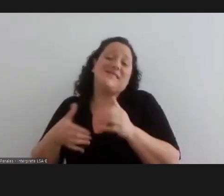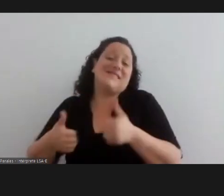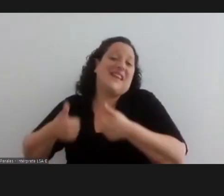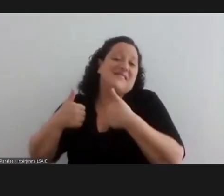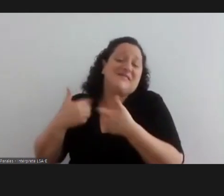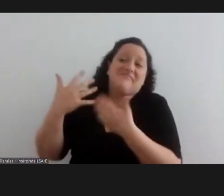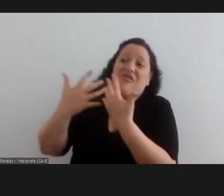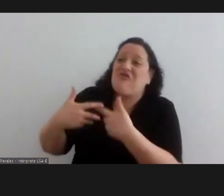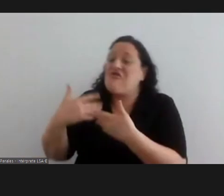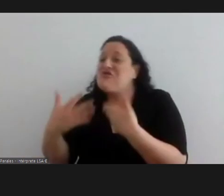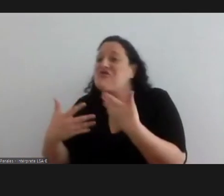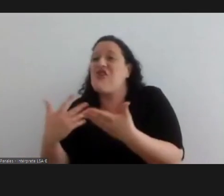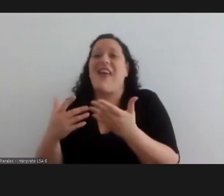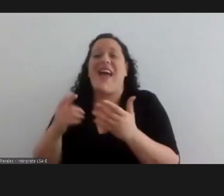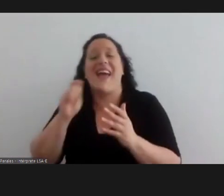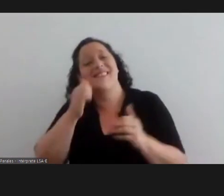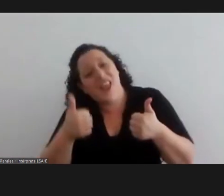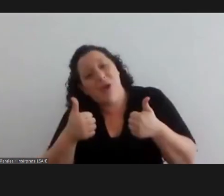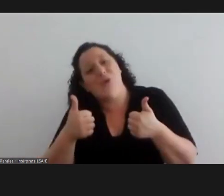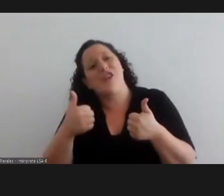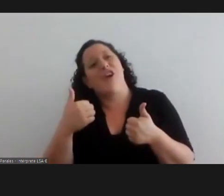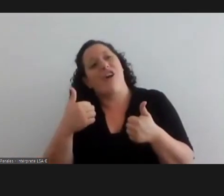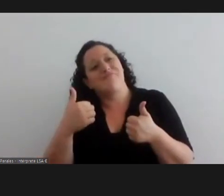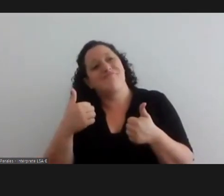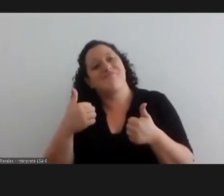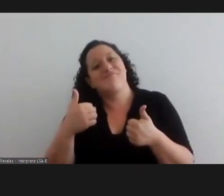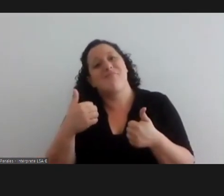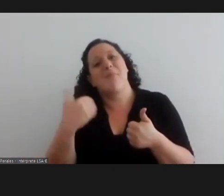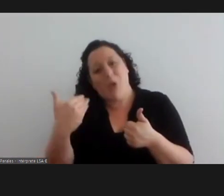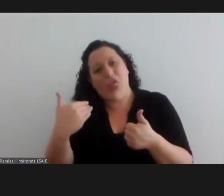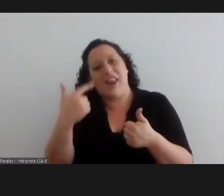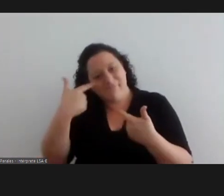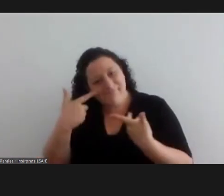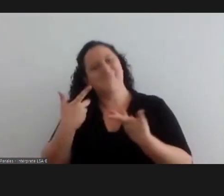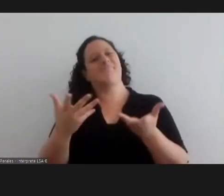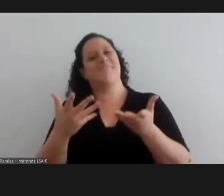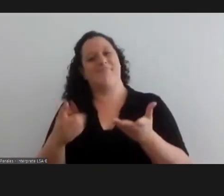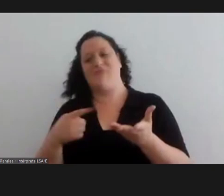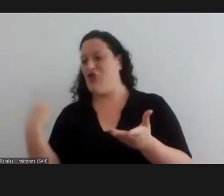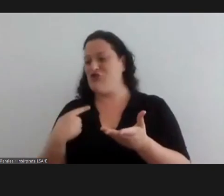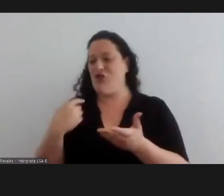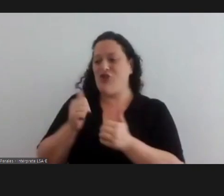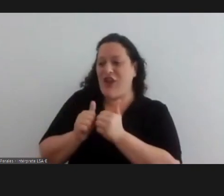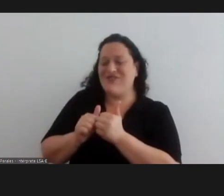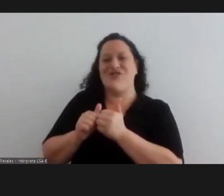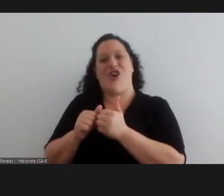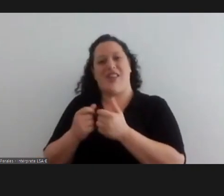better than others and other times and it would be good for us to be allowed to tell our own stories and going back to funds